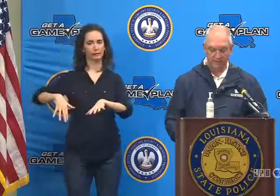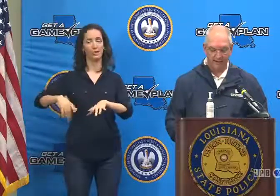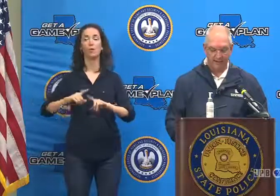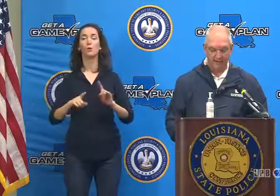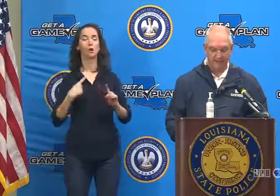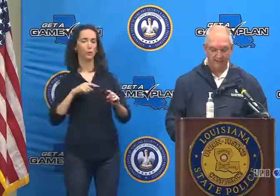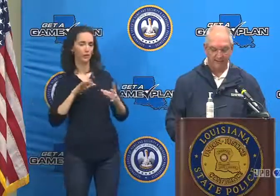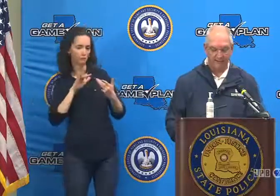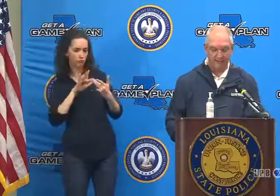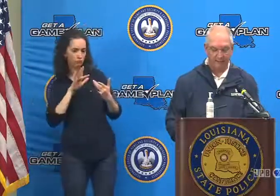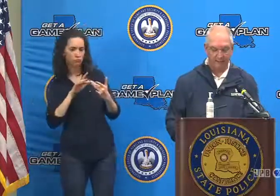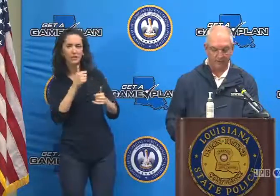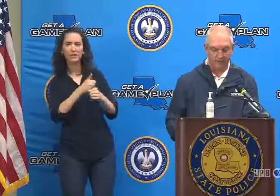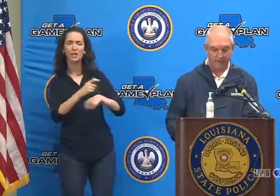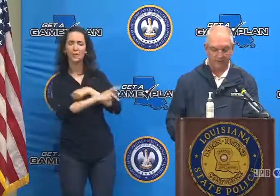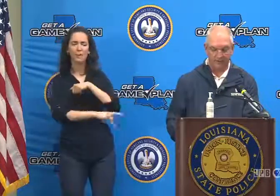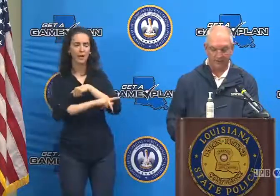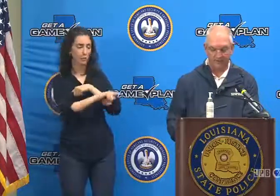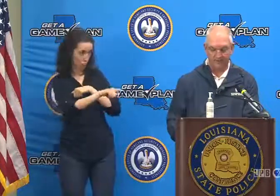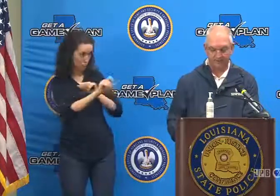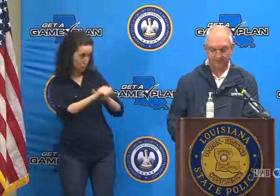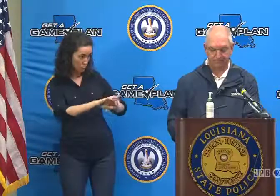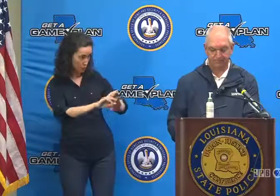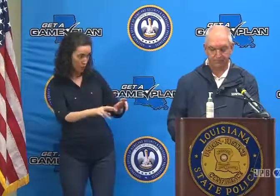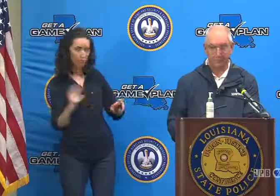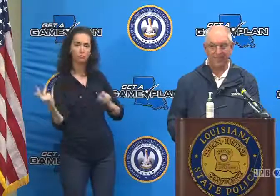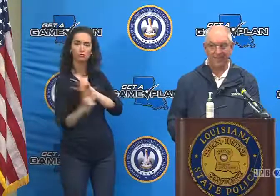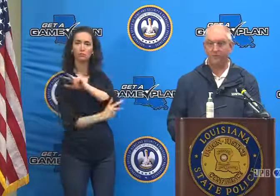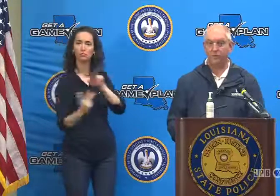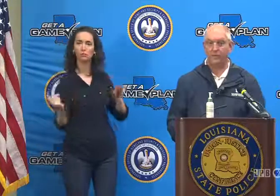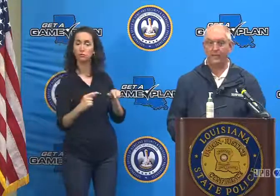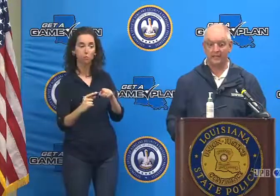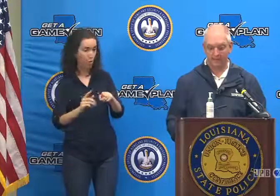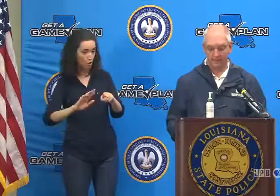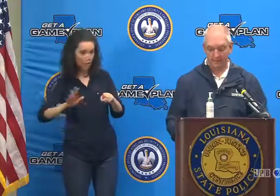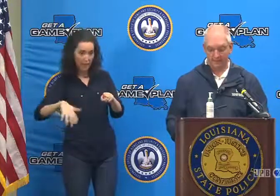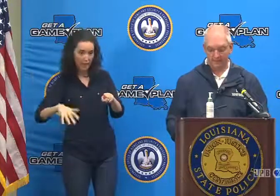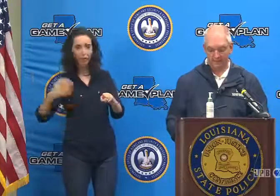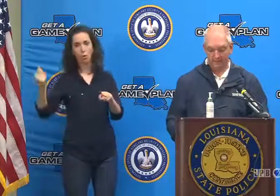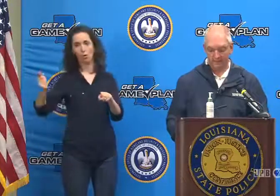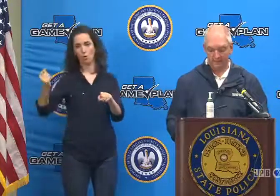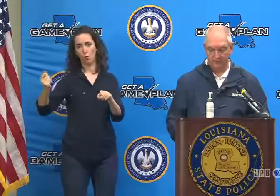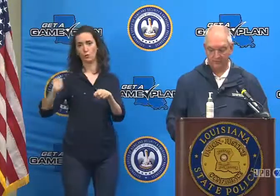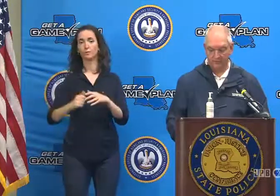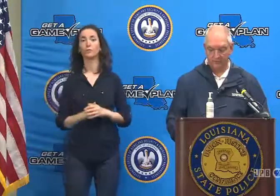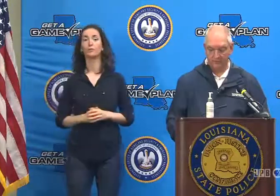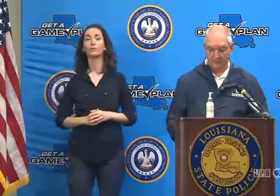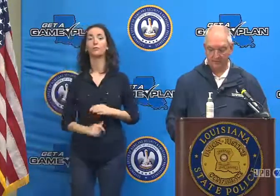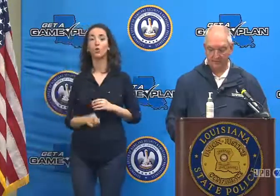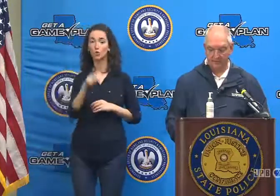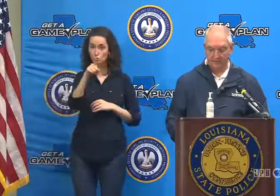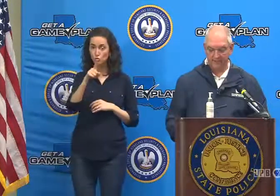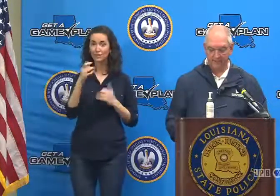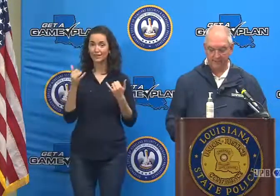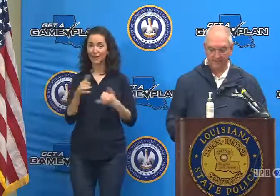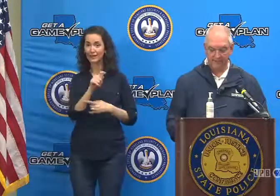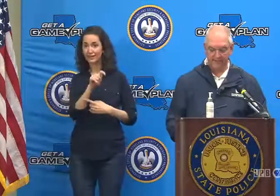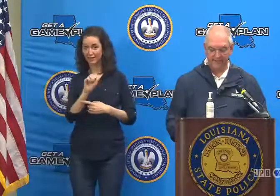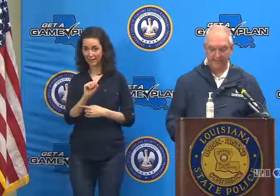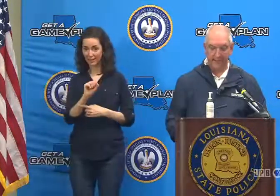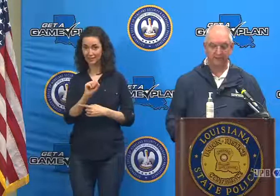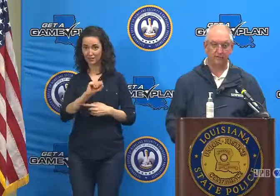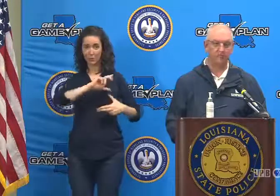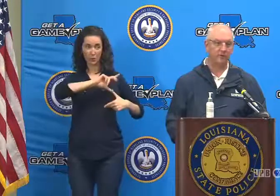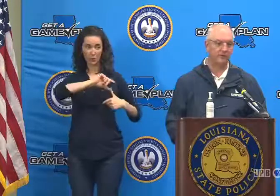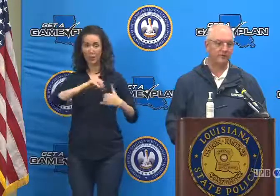as they are able to receive them. If you need shelter from Tropical Storm Nicholas, please